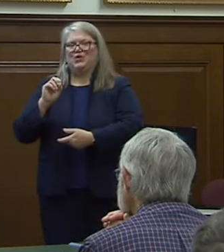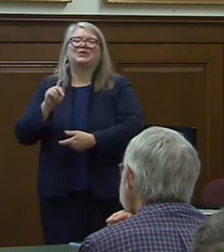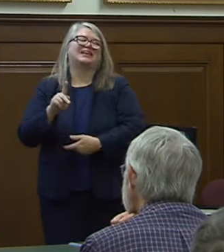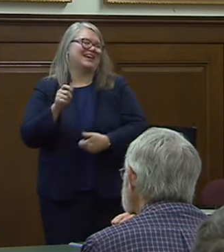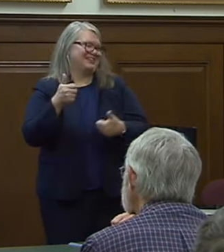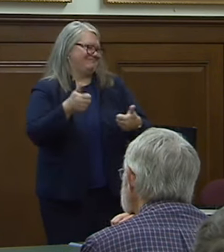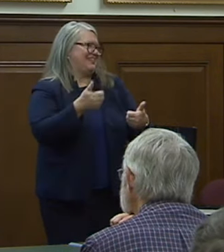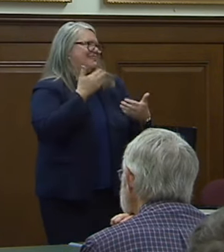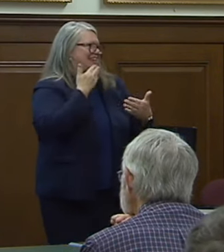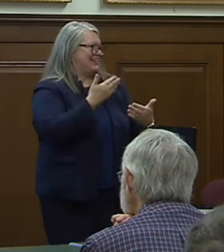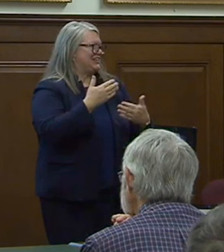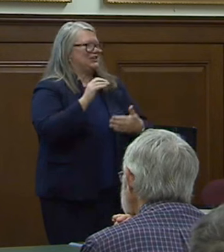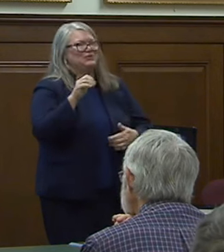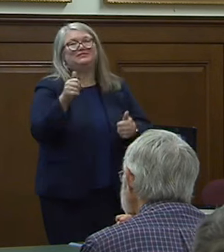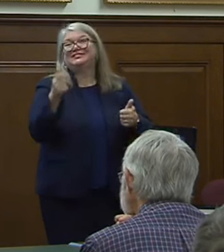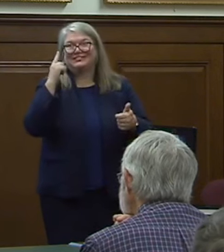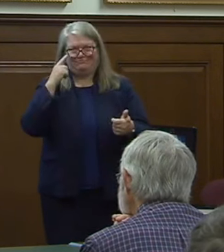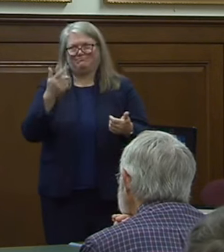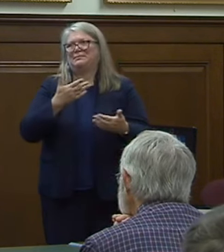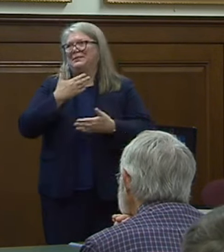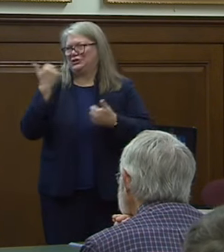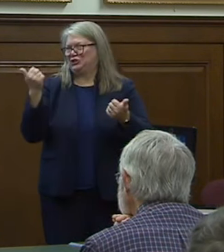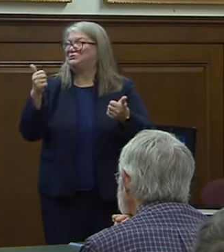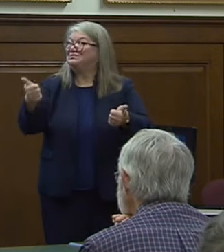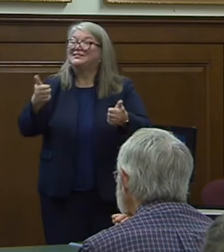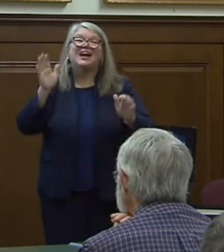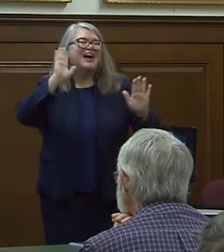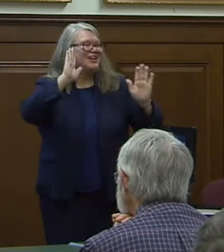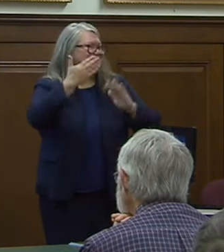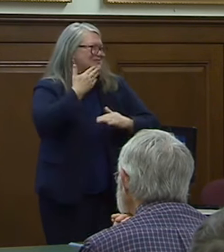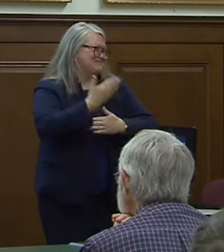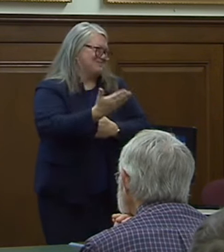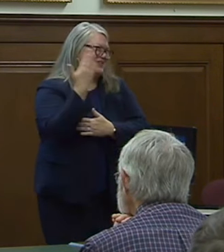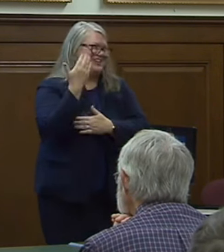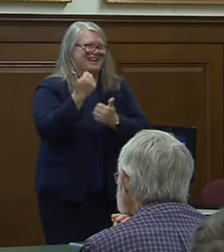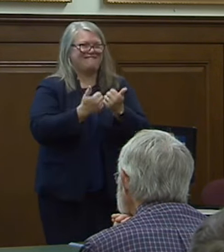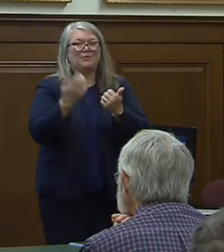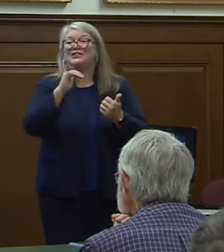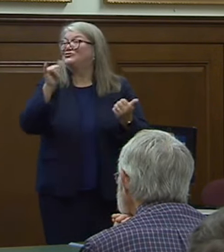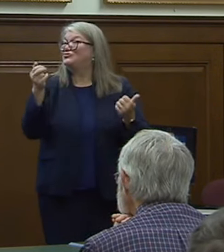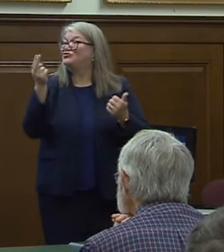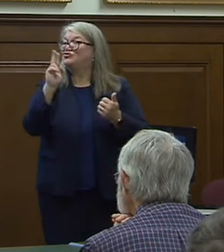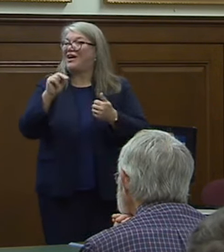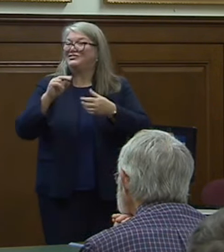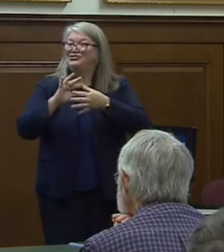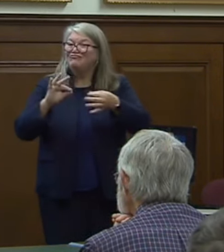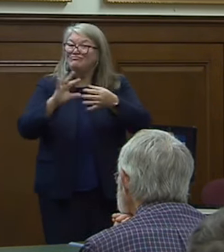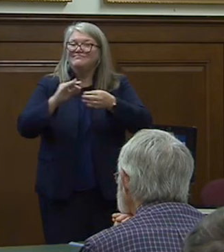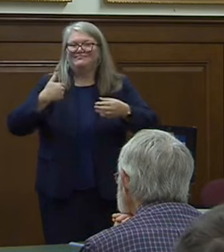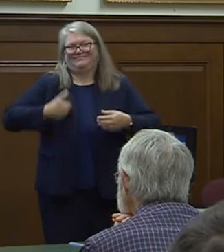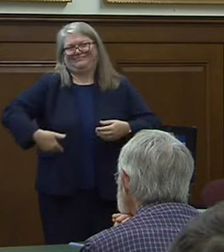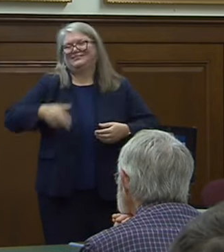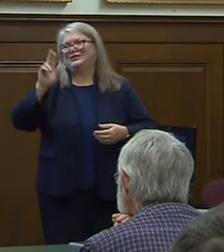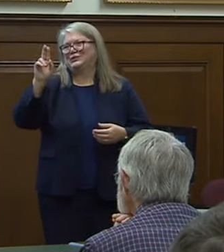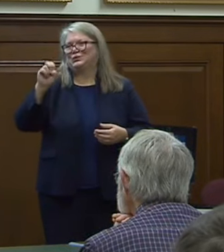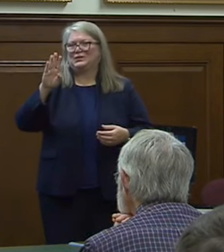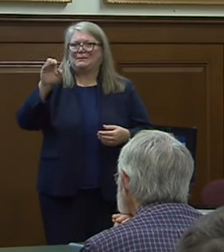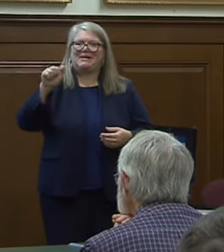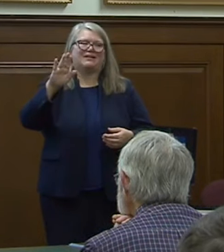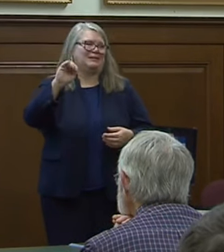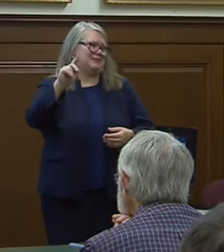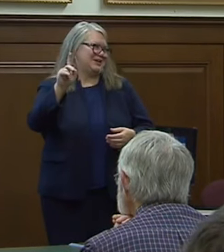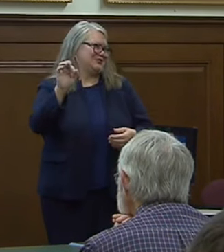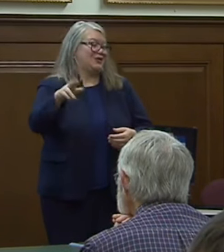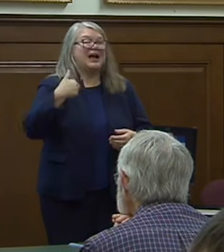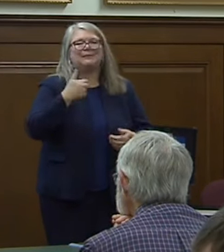right thank you all right that sounds good okay so um good morning everyone as john had said my name is rebecca baker and i am